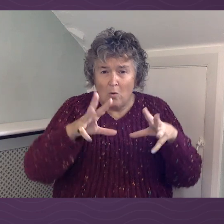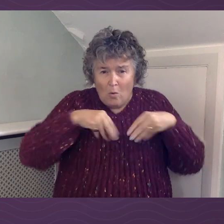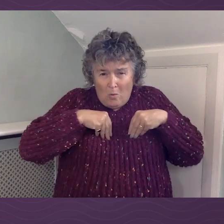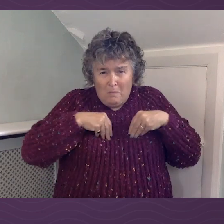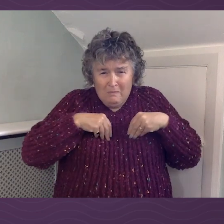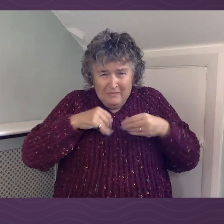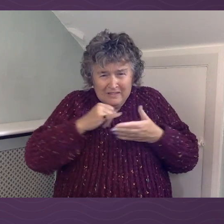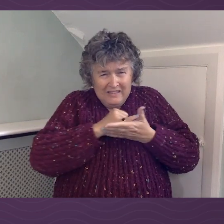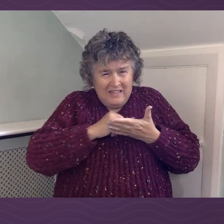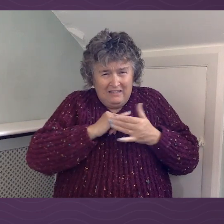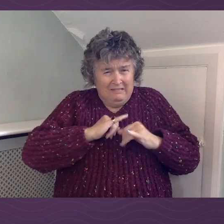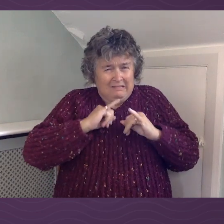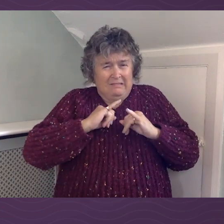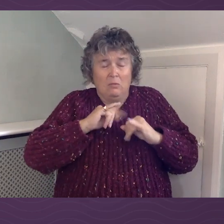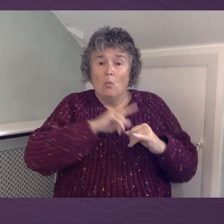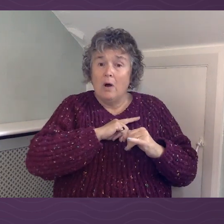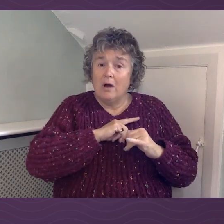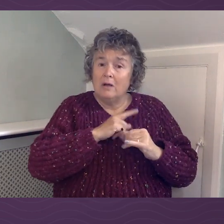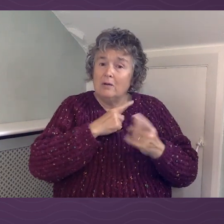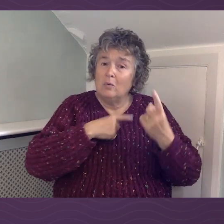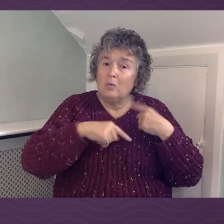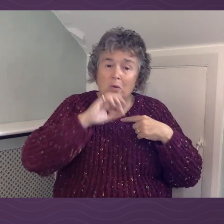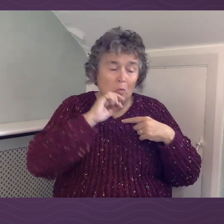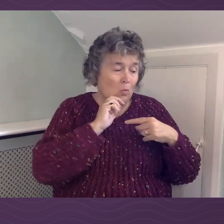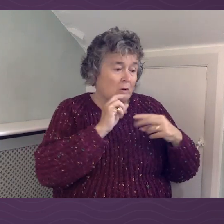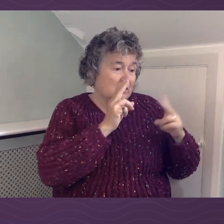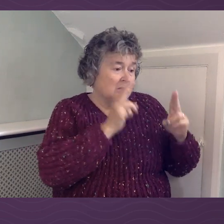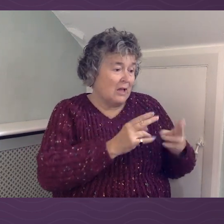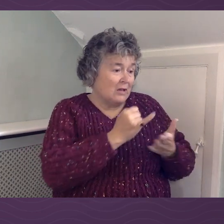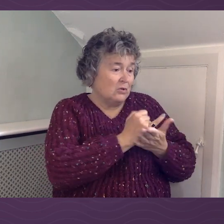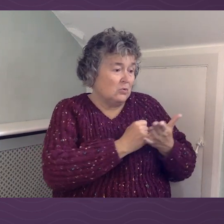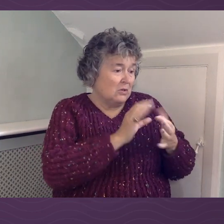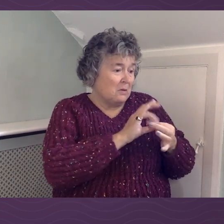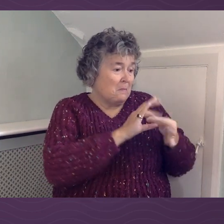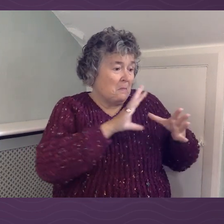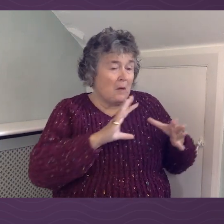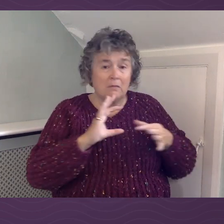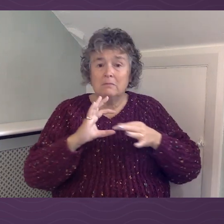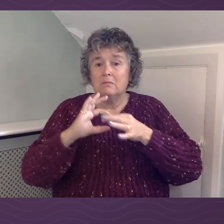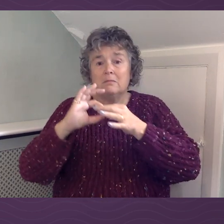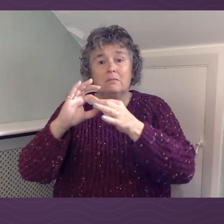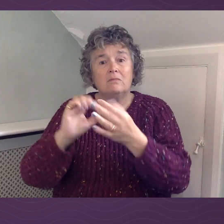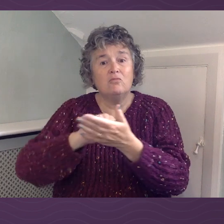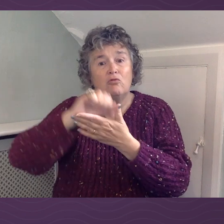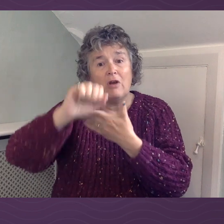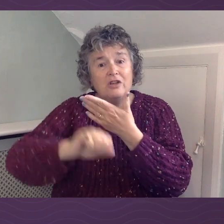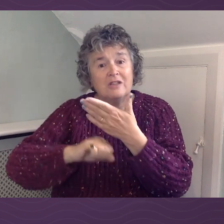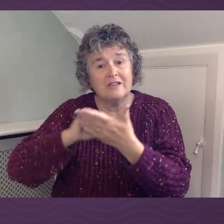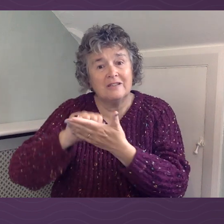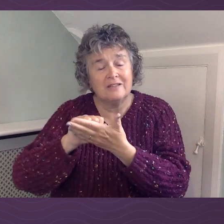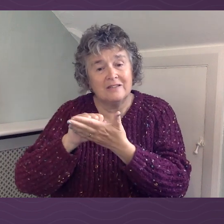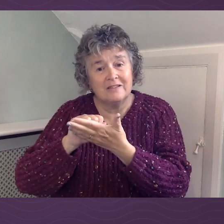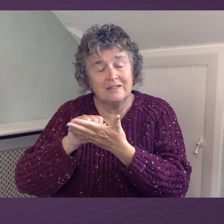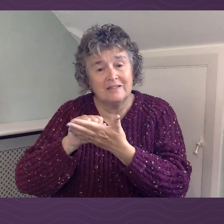so that we might die to sins and live for righteousness.